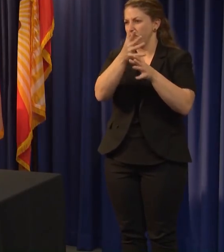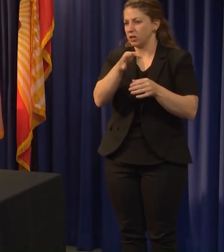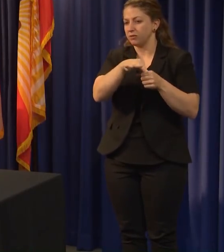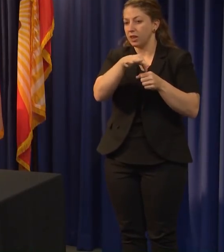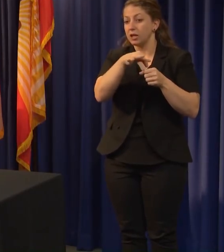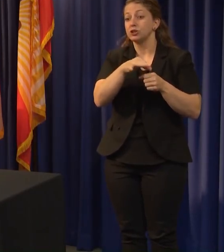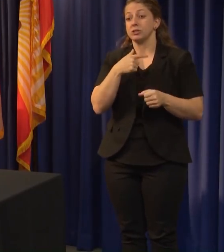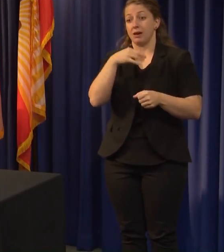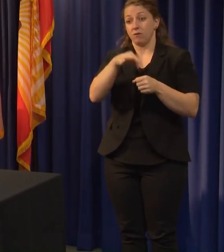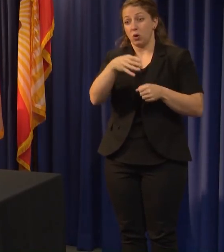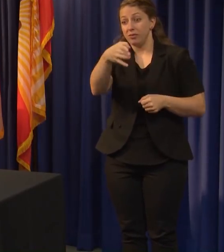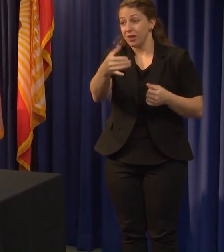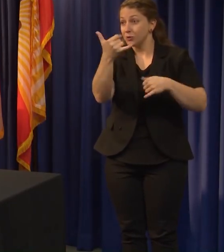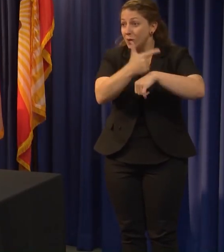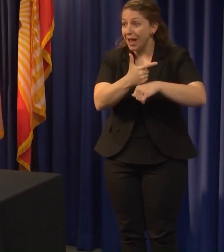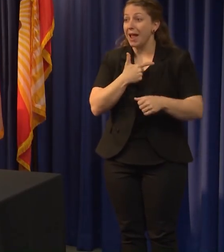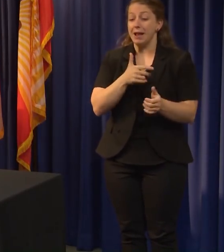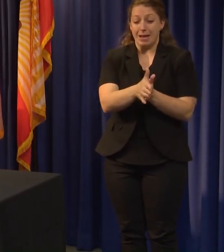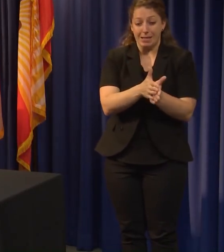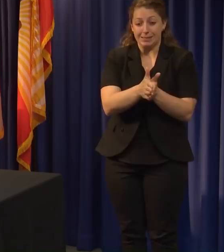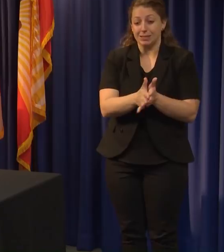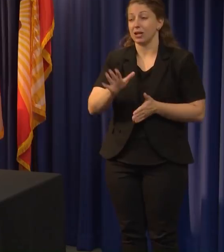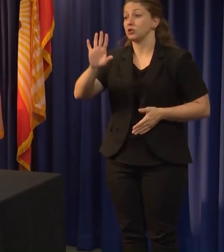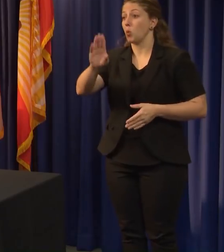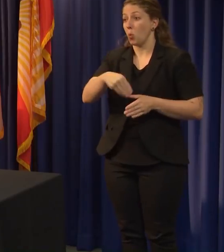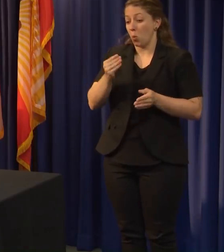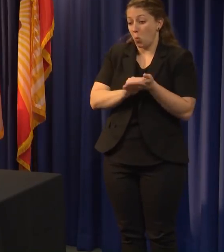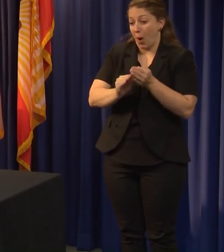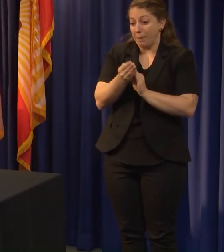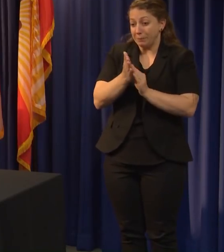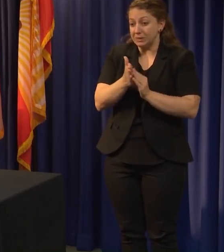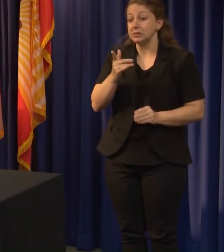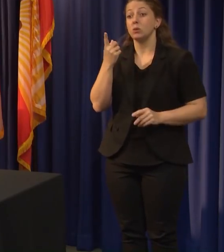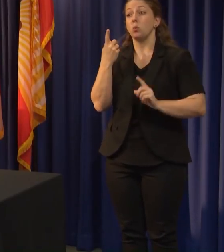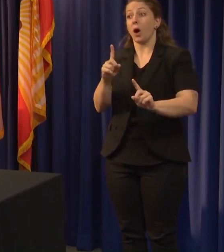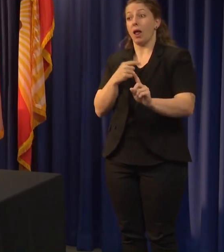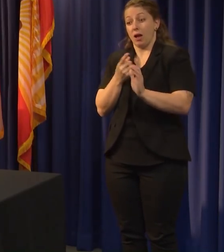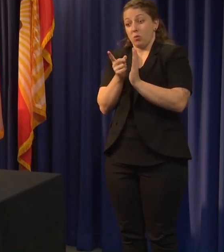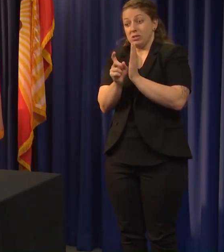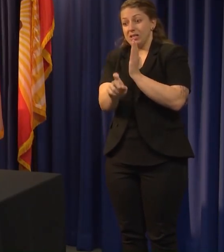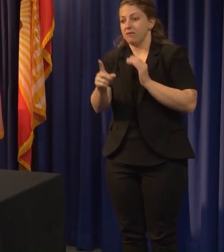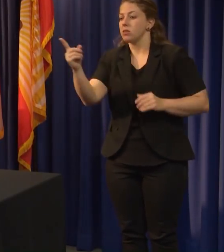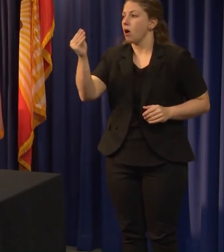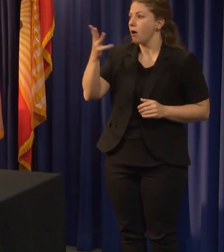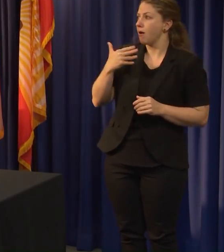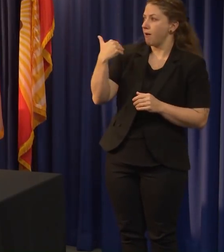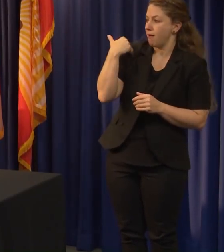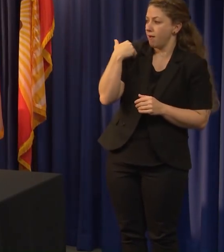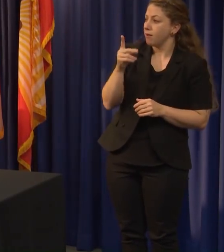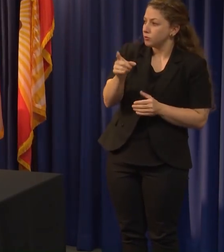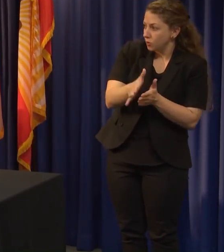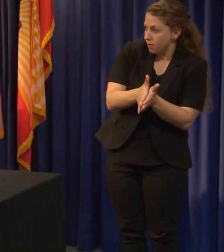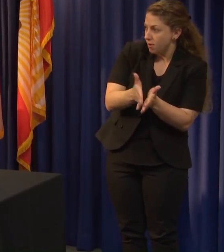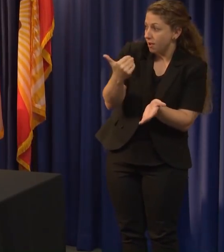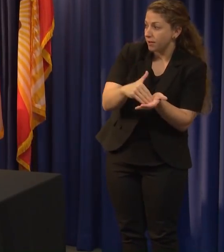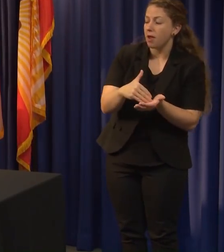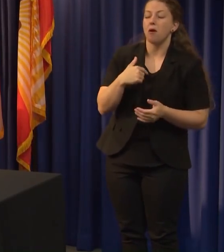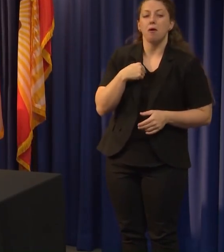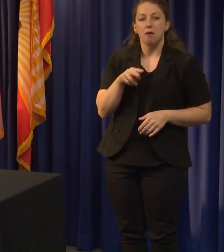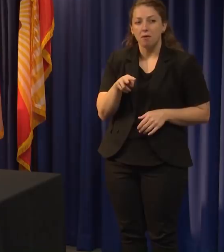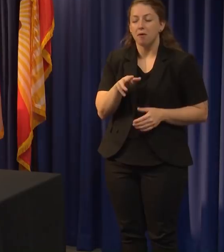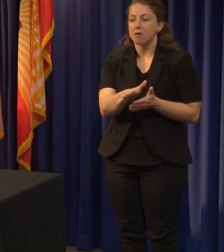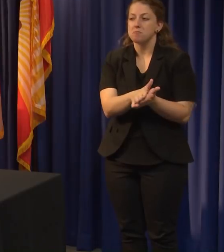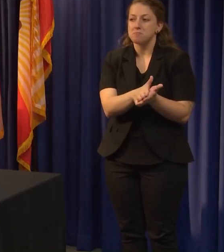me with hand sanitizer and wipes, and when I was walking out, they reminded me to do it again. In conclusion, I want to end where I started.